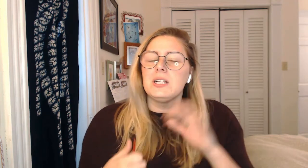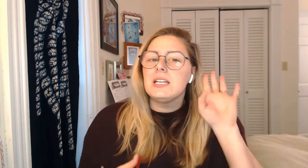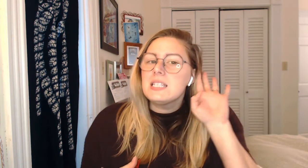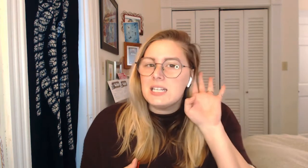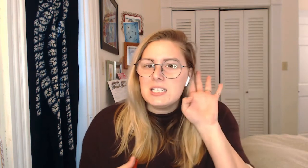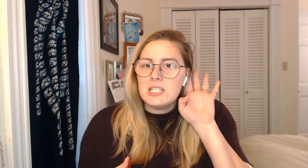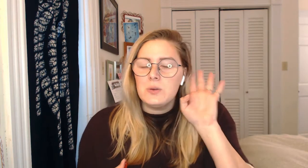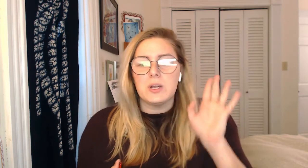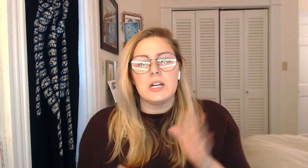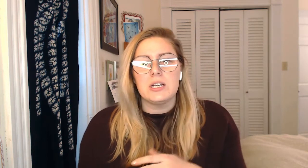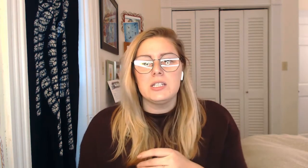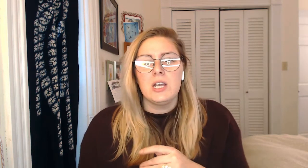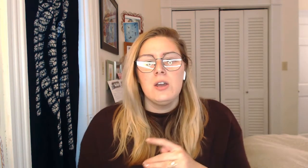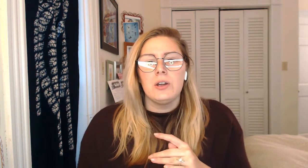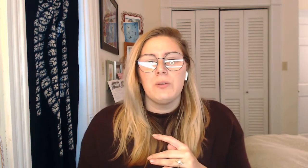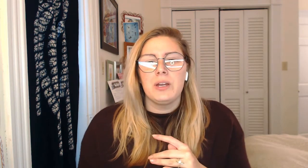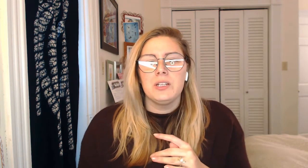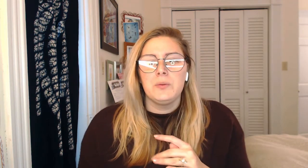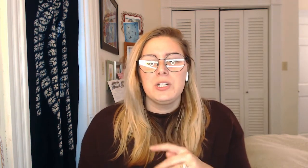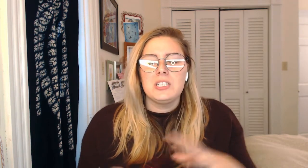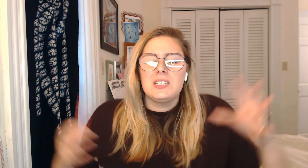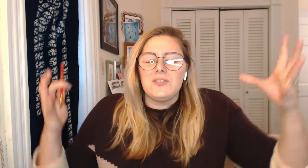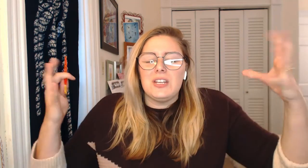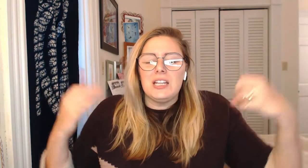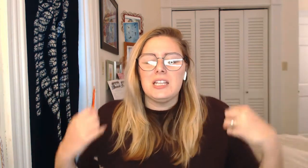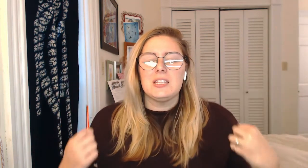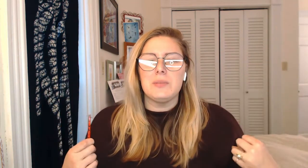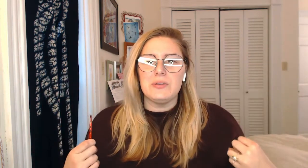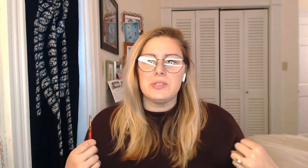listening to the words or whether we're just feeling the music.